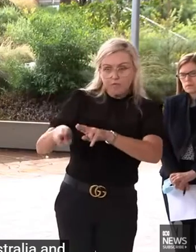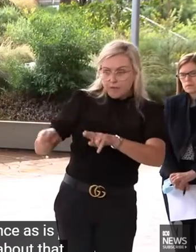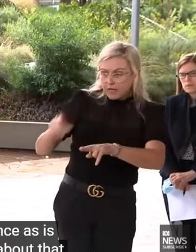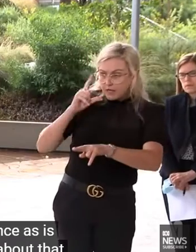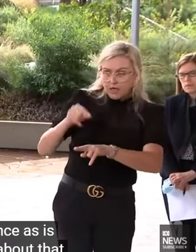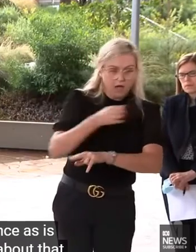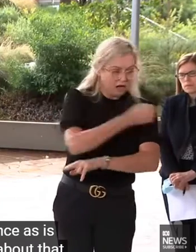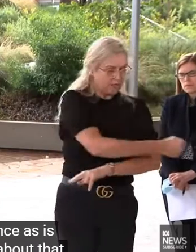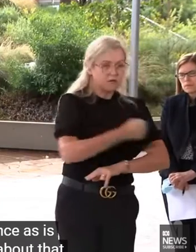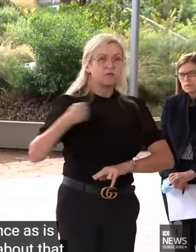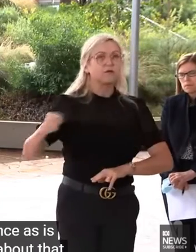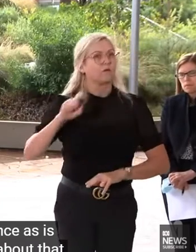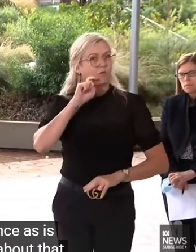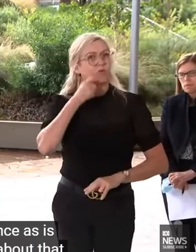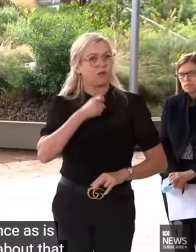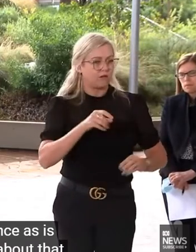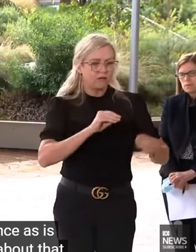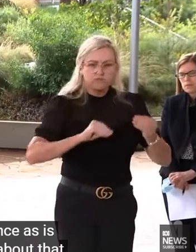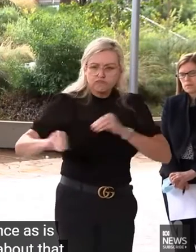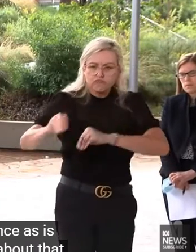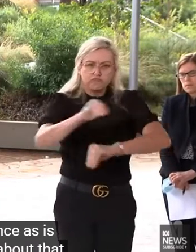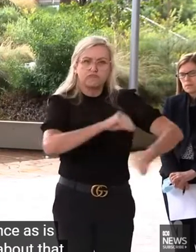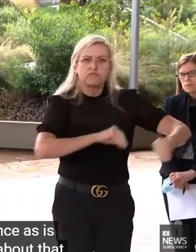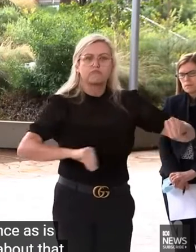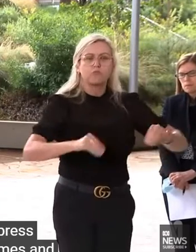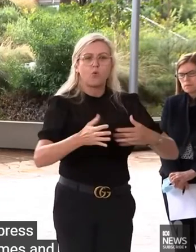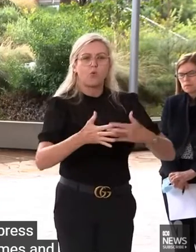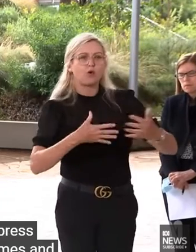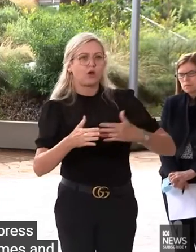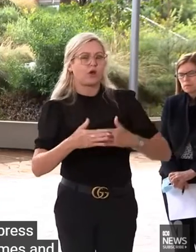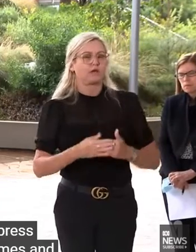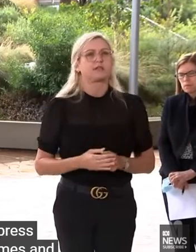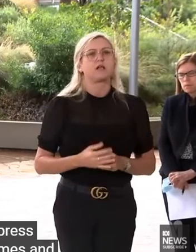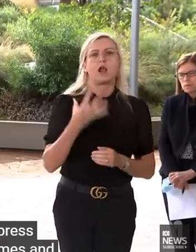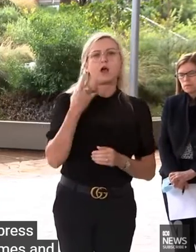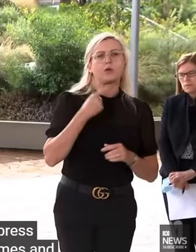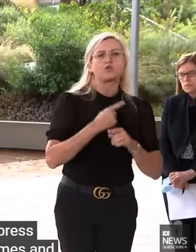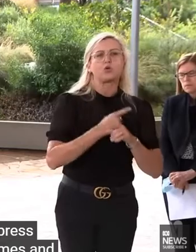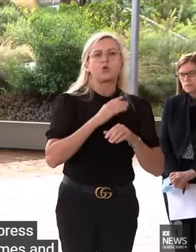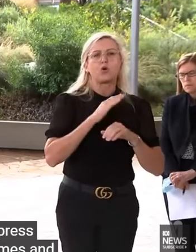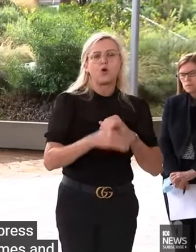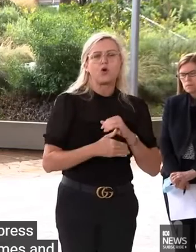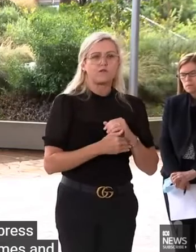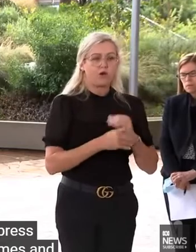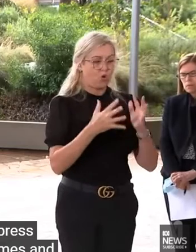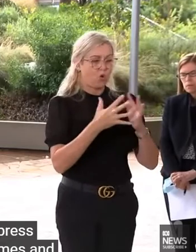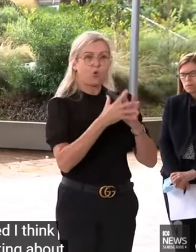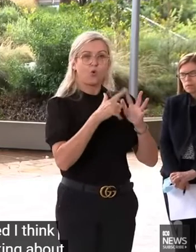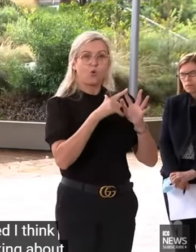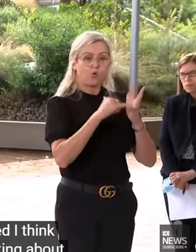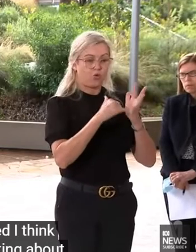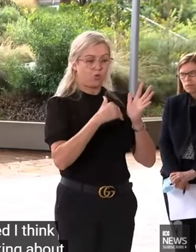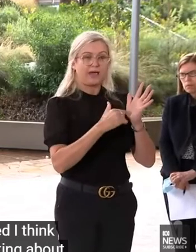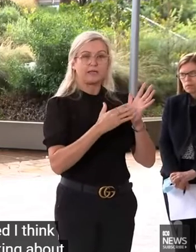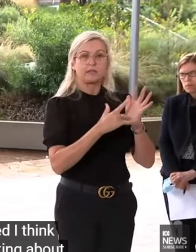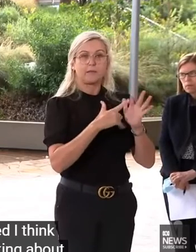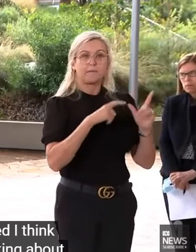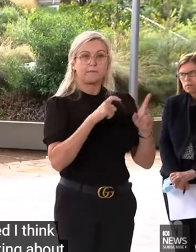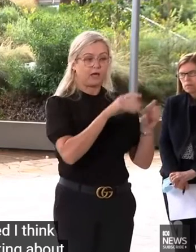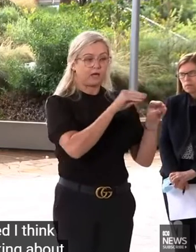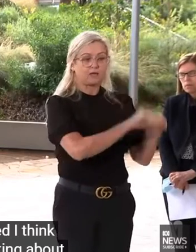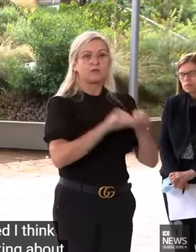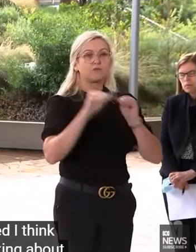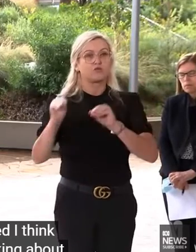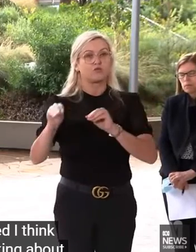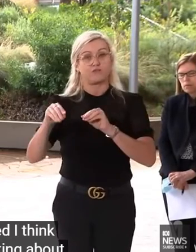many times. And patients do get moved. I think last week we were talking about patients being moved from West Mid to North